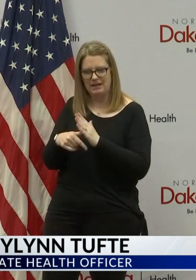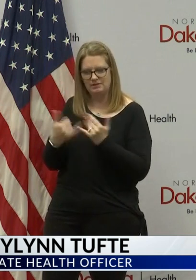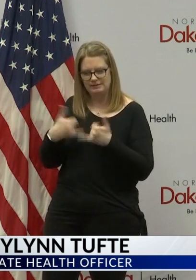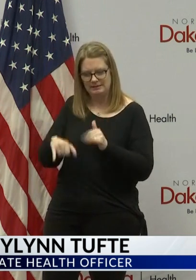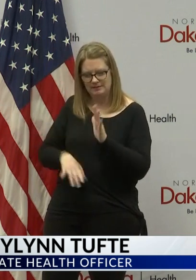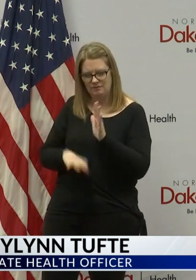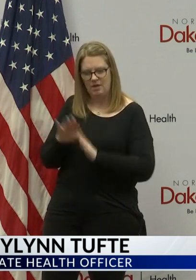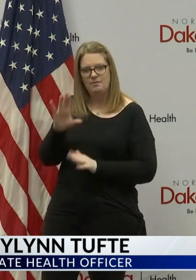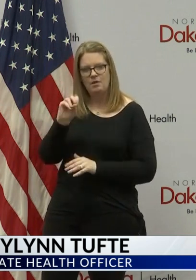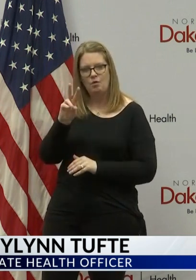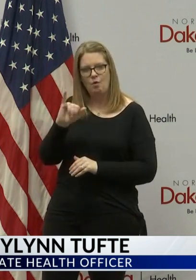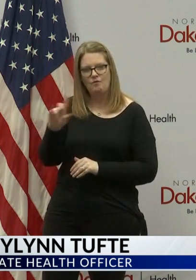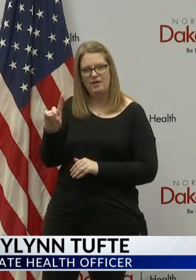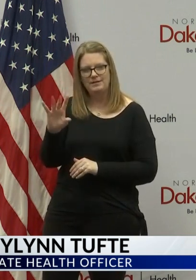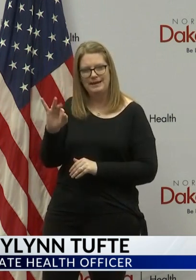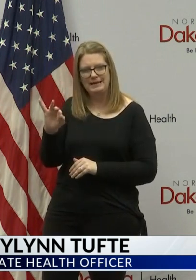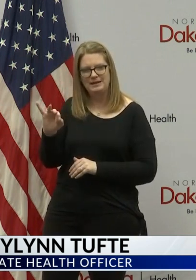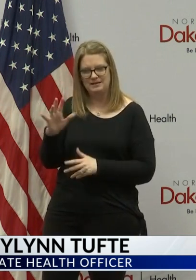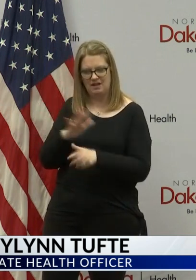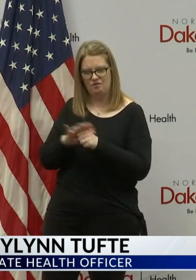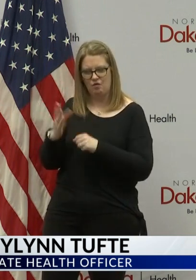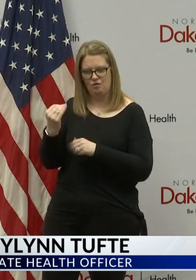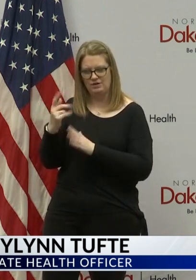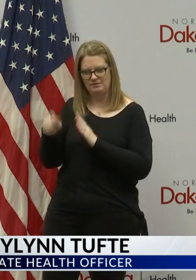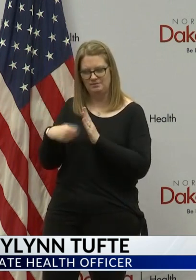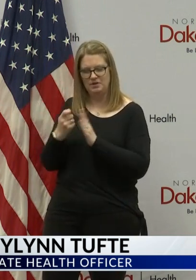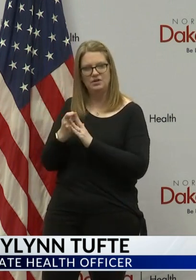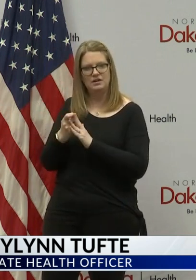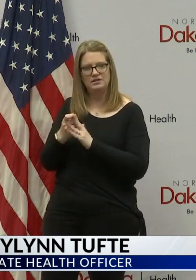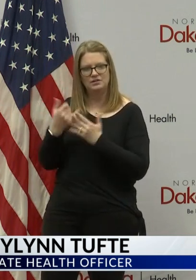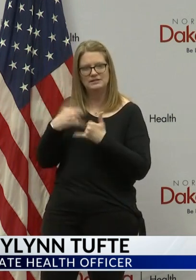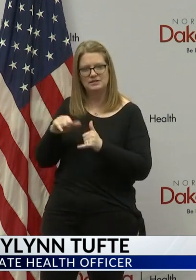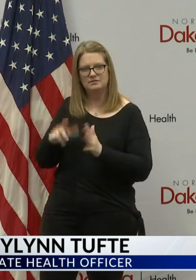-19 within that full 14-day period.